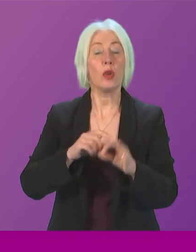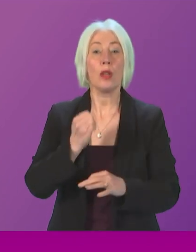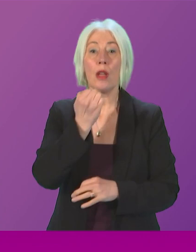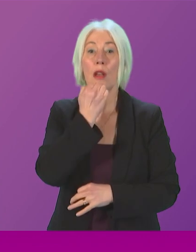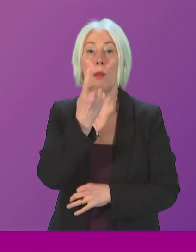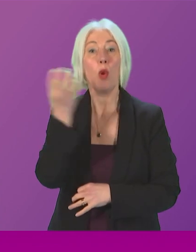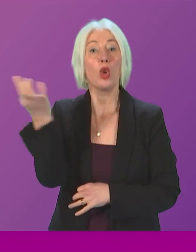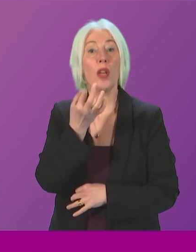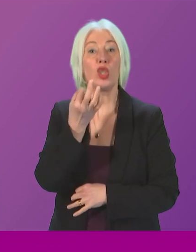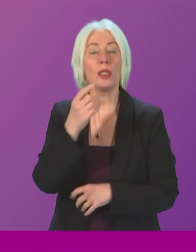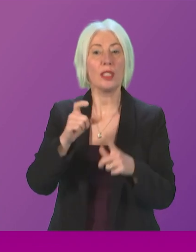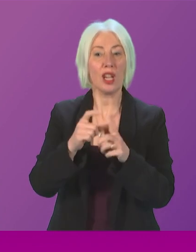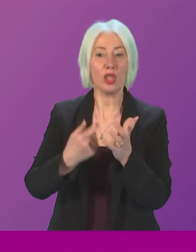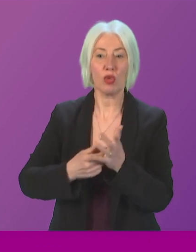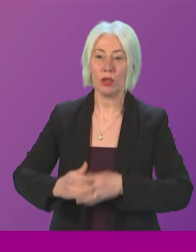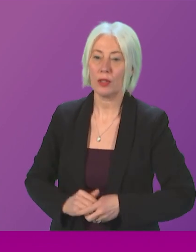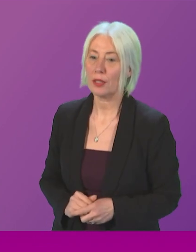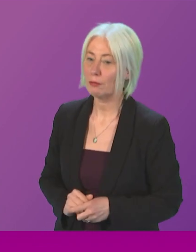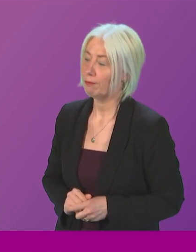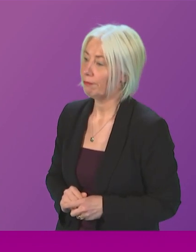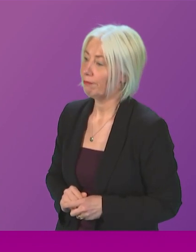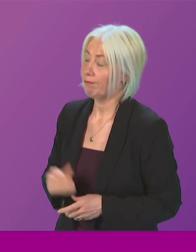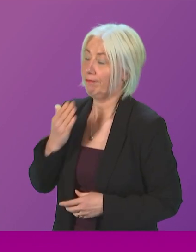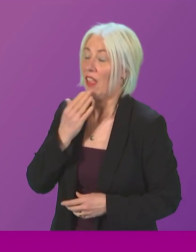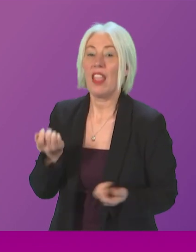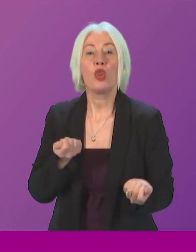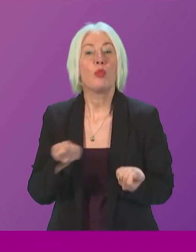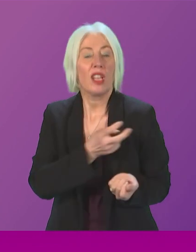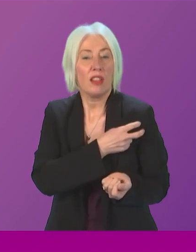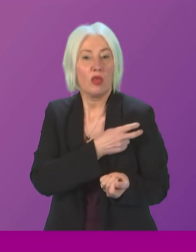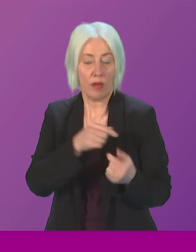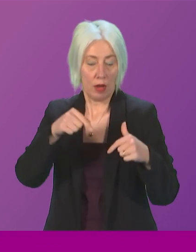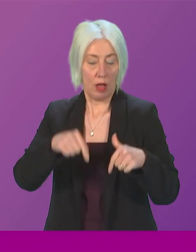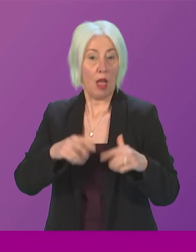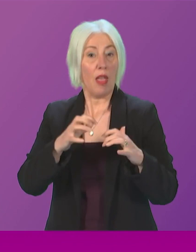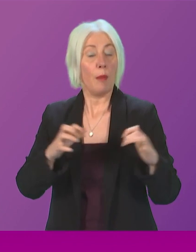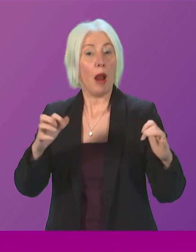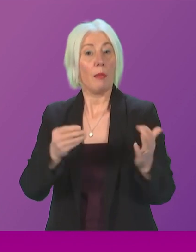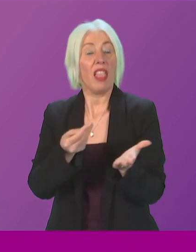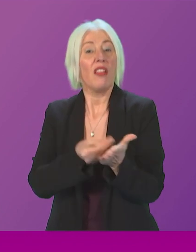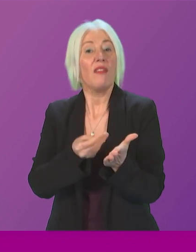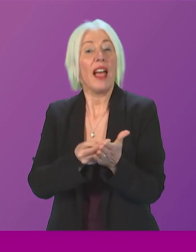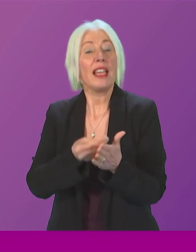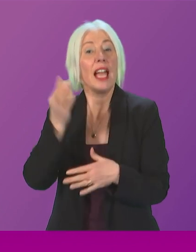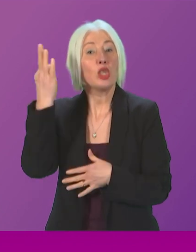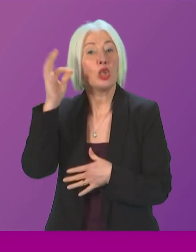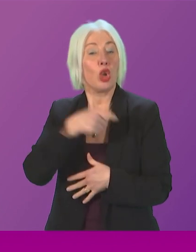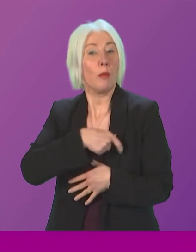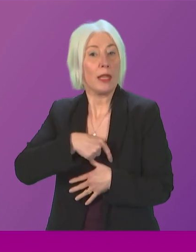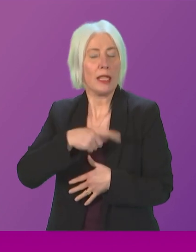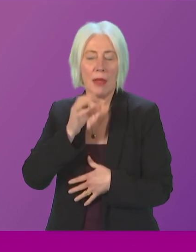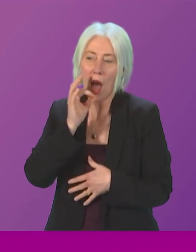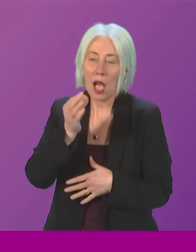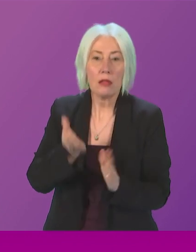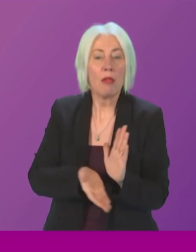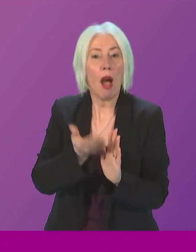I call Douglas Ross. Thank you very much, Presiding Officer. This Parliament's Finance Committee called for updated costs